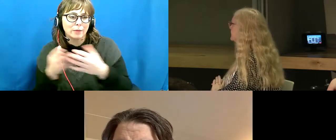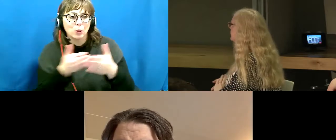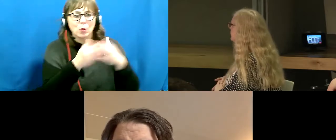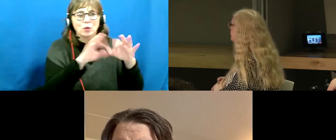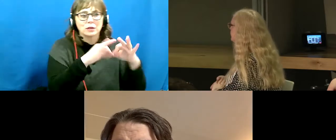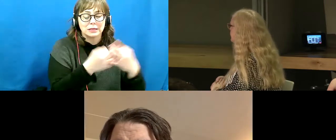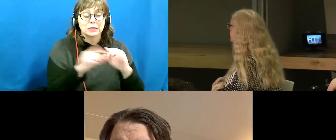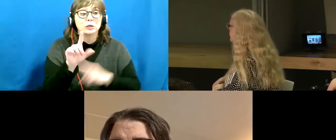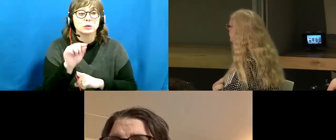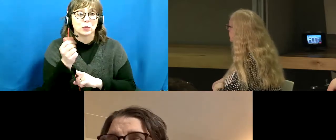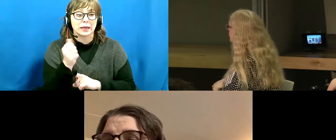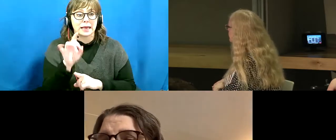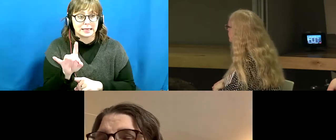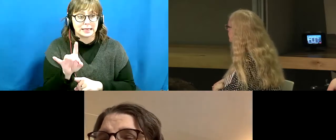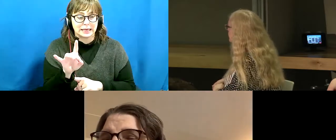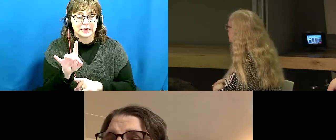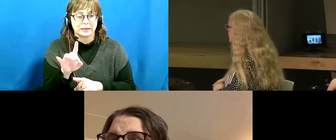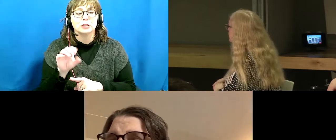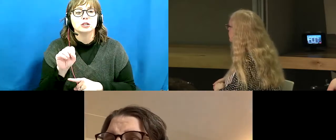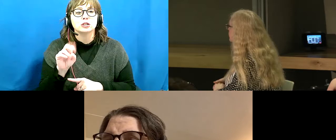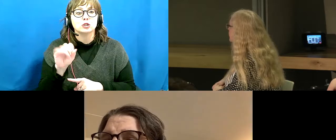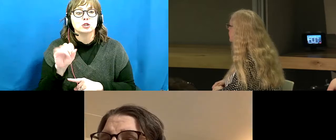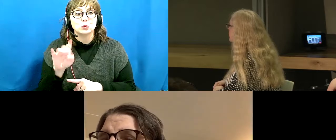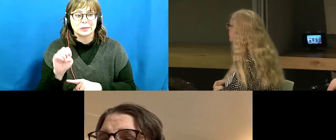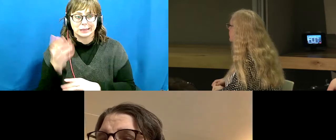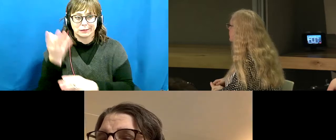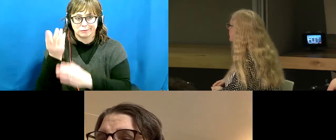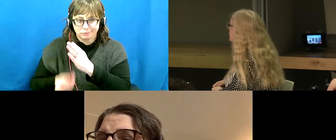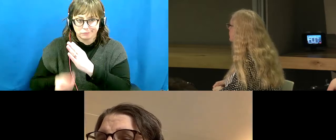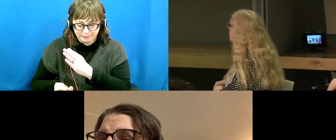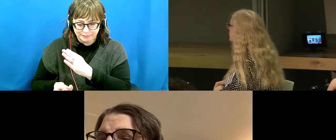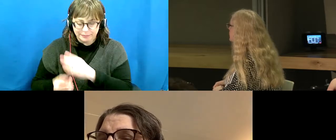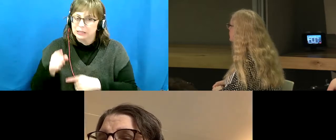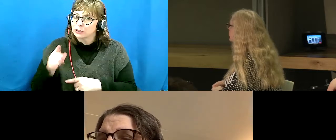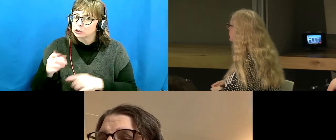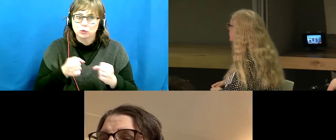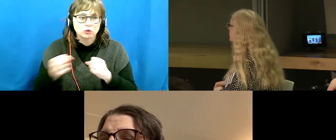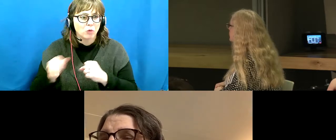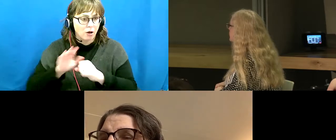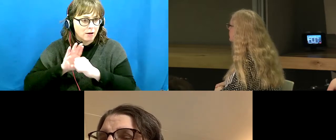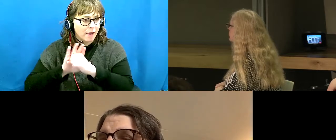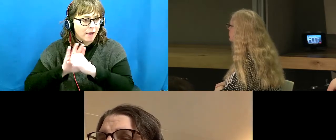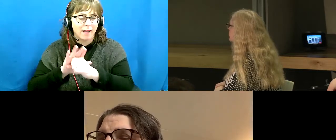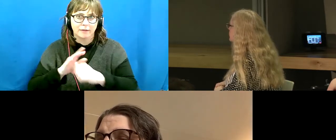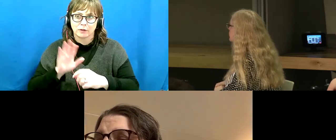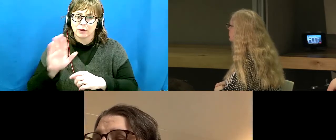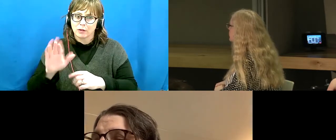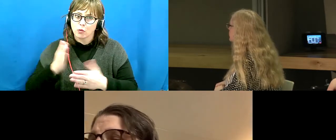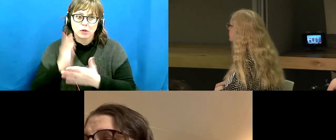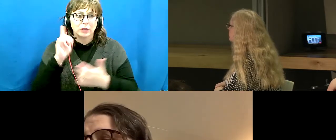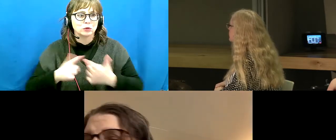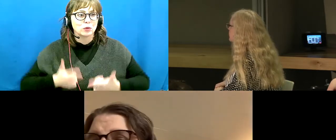2018, we lost Susie, a strong advocate for the rights to live in the community,